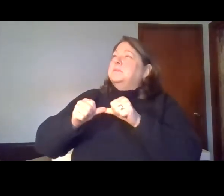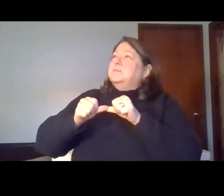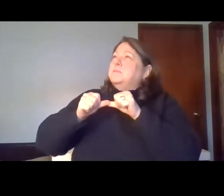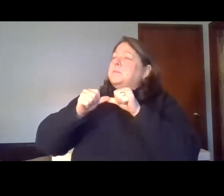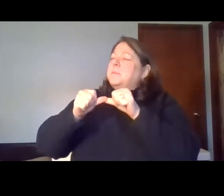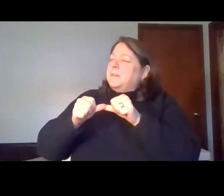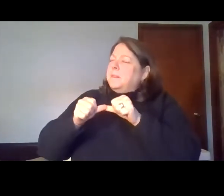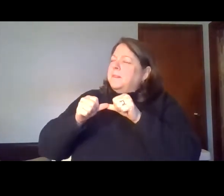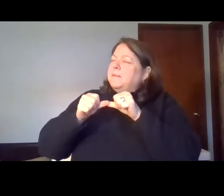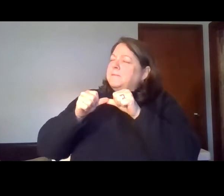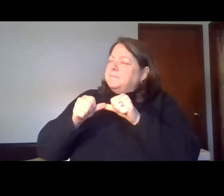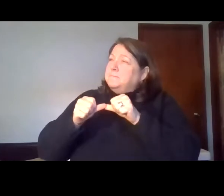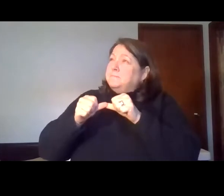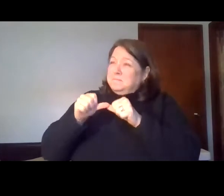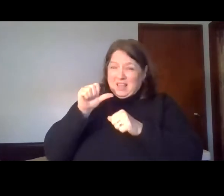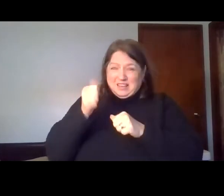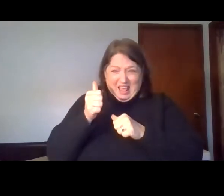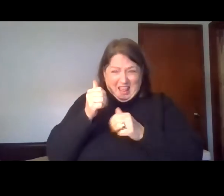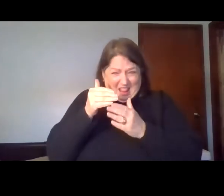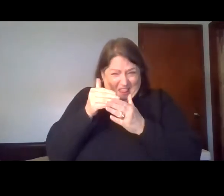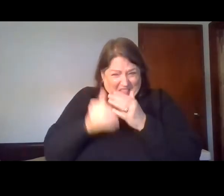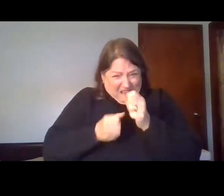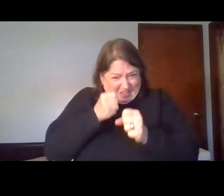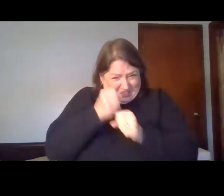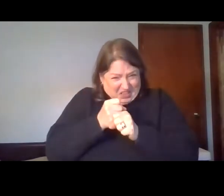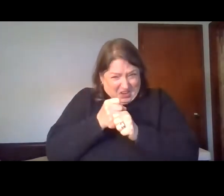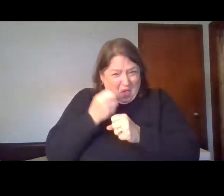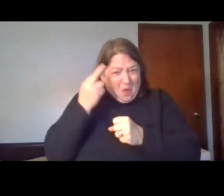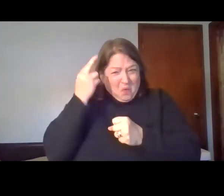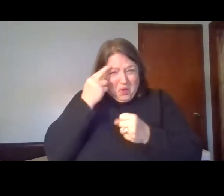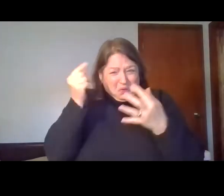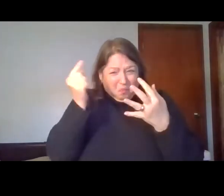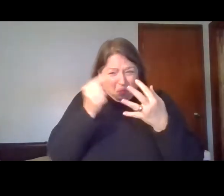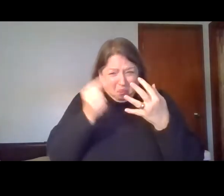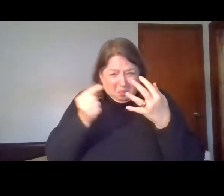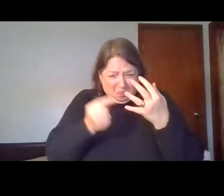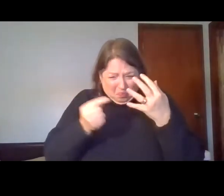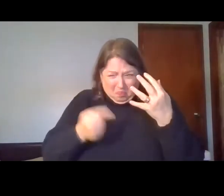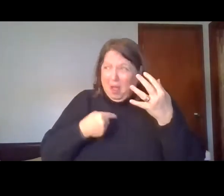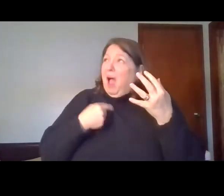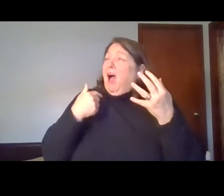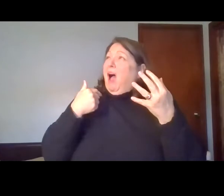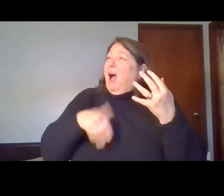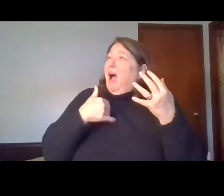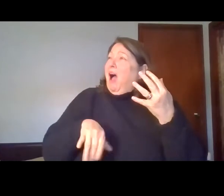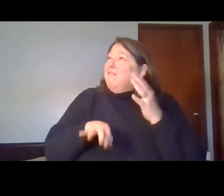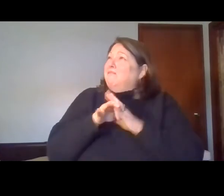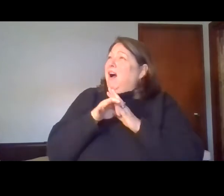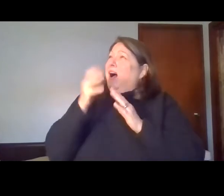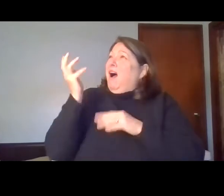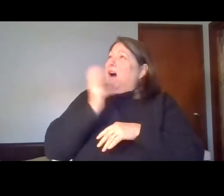Ten thousand reasons for my heart to find.